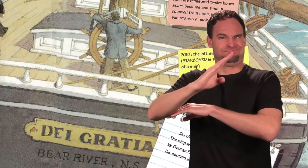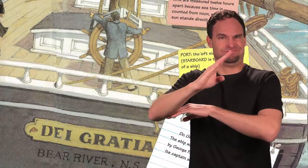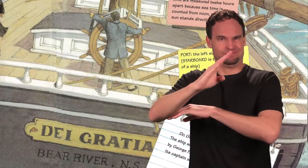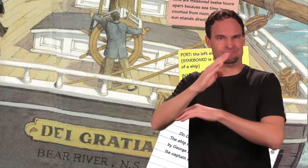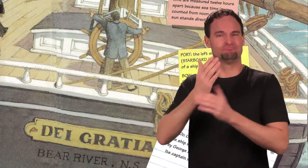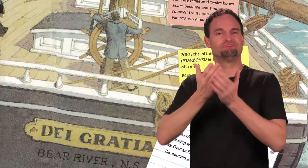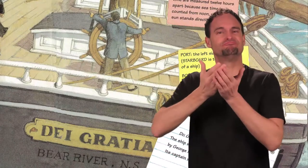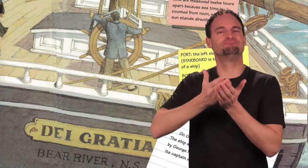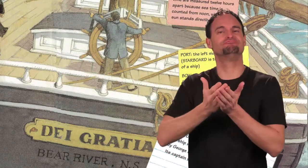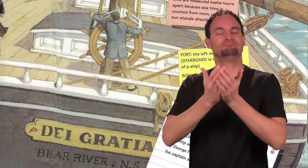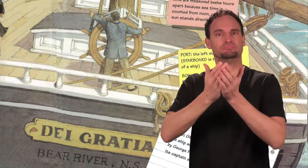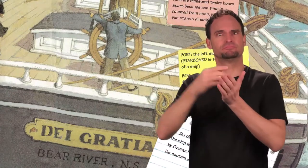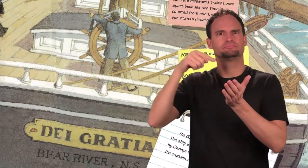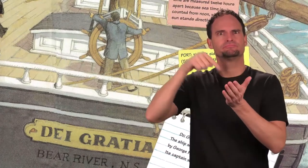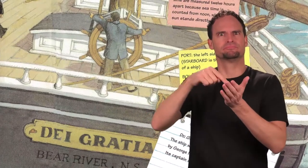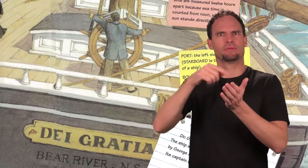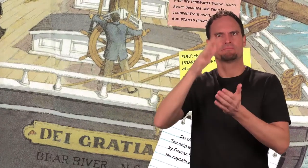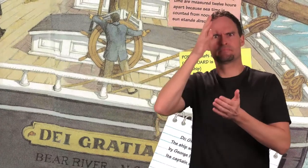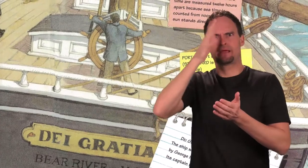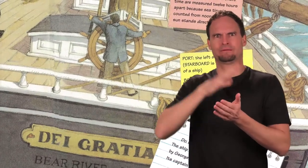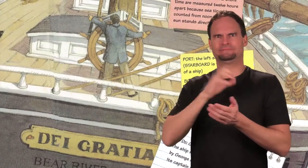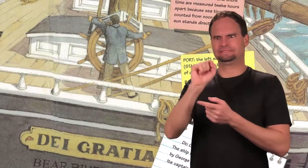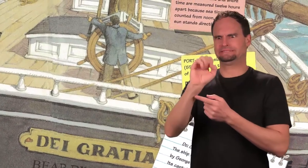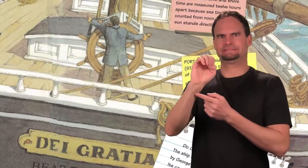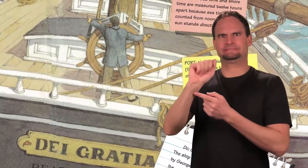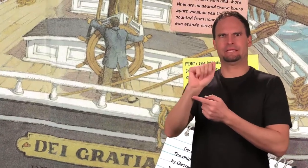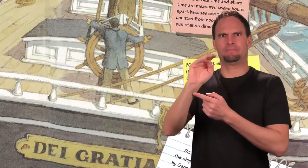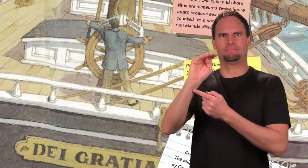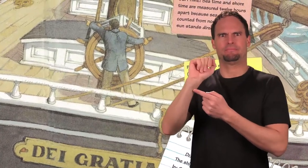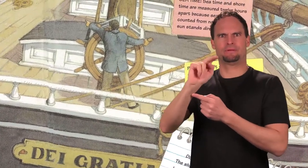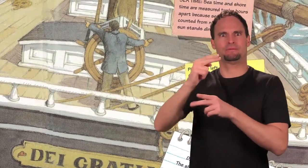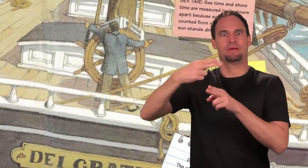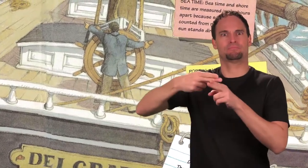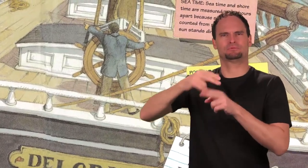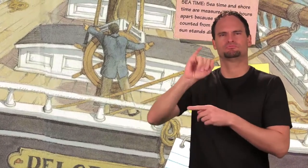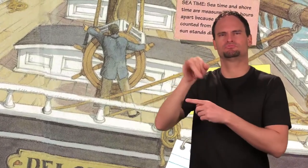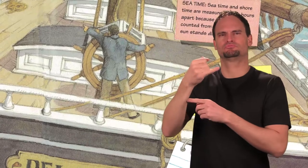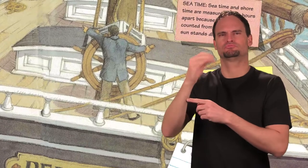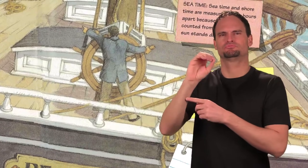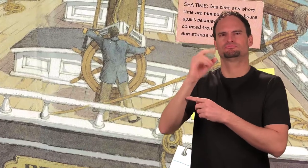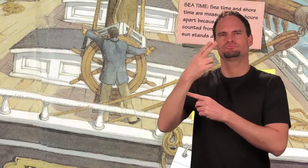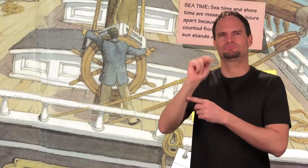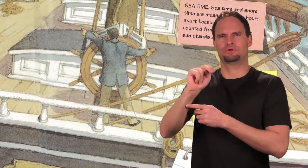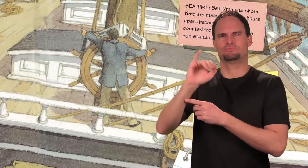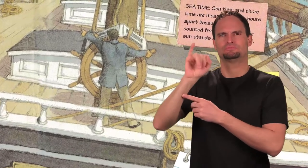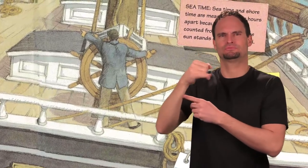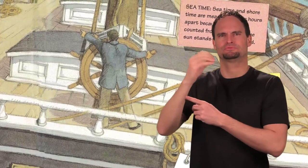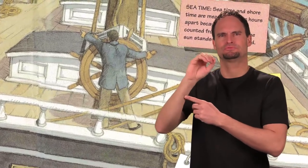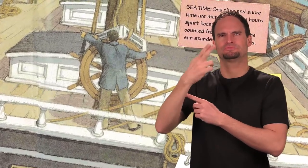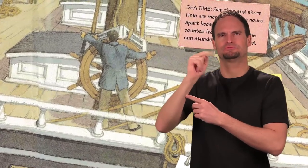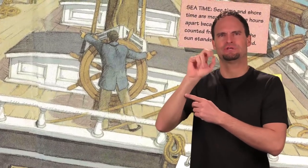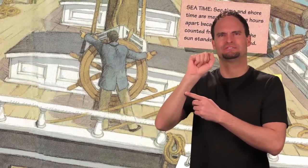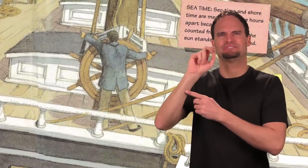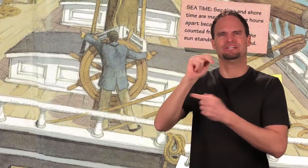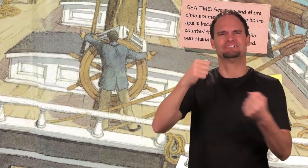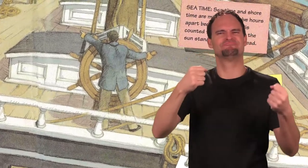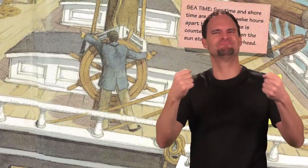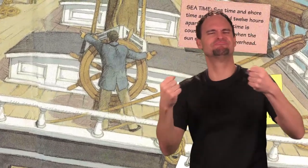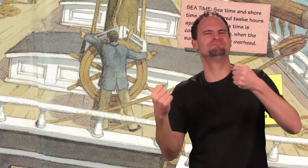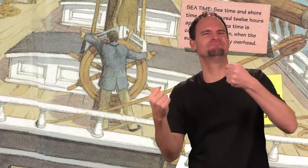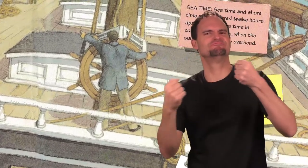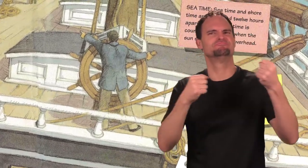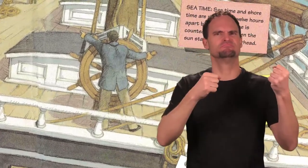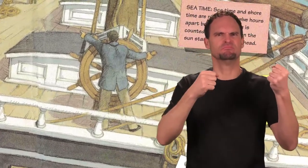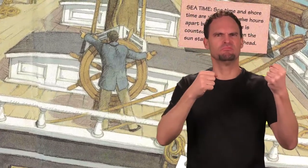Early in the afternoon of December 4th, December 5th in sea time, Seaman John Johnson,